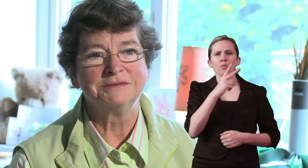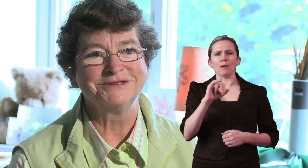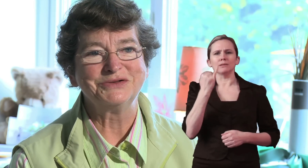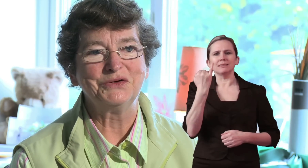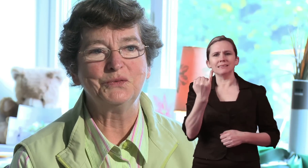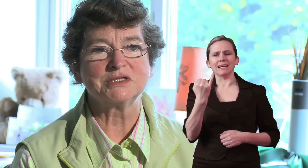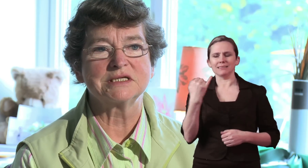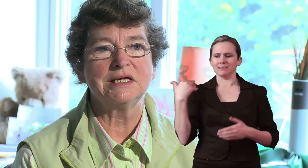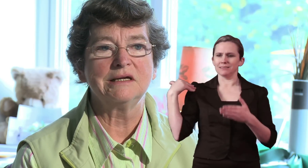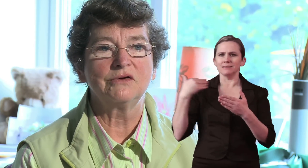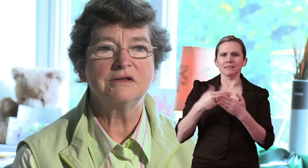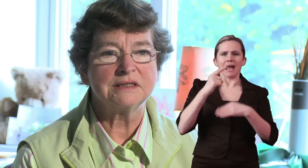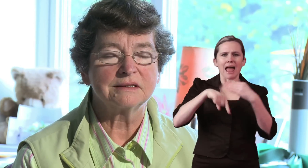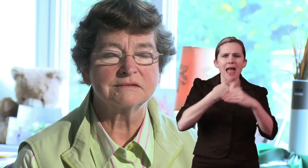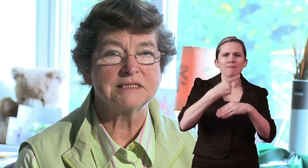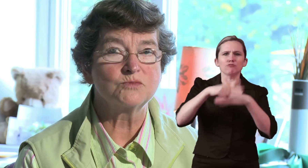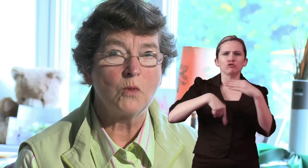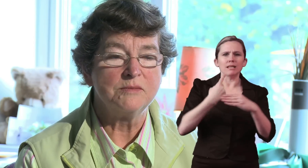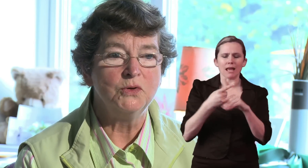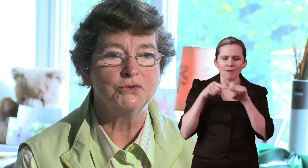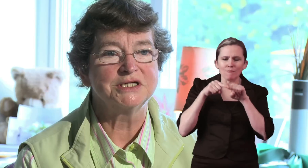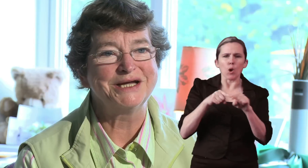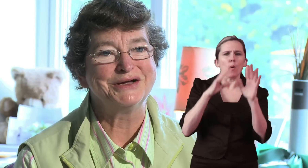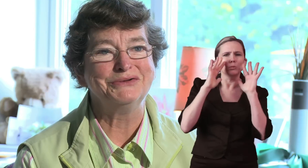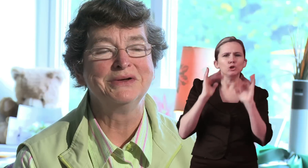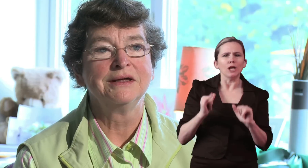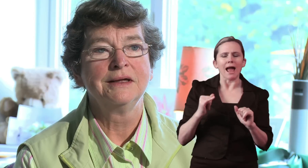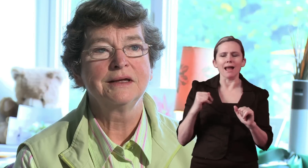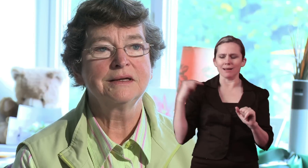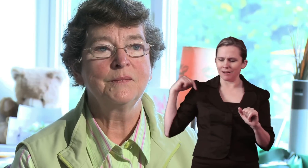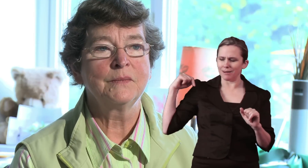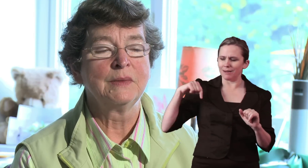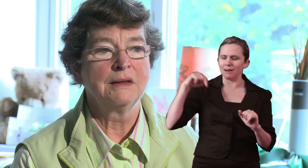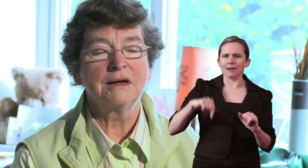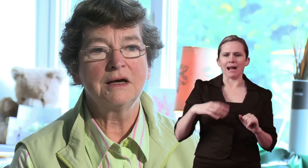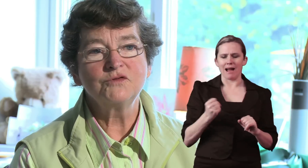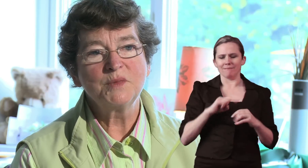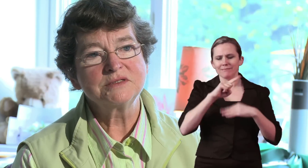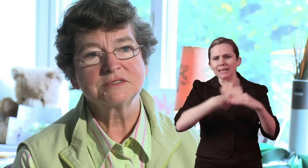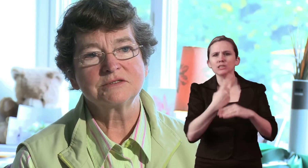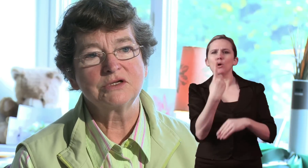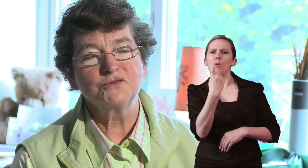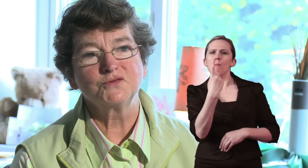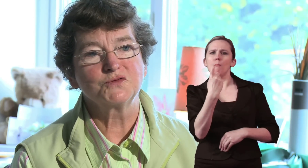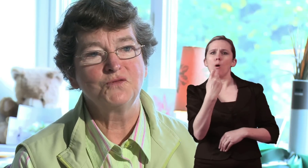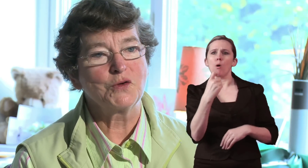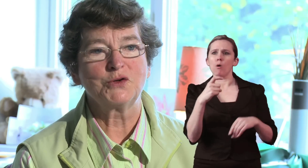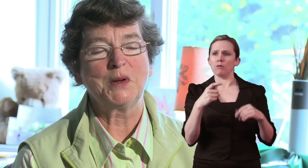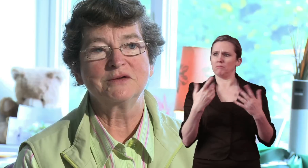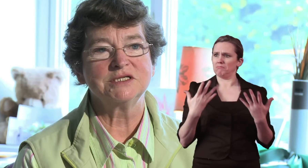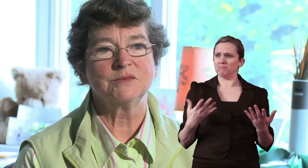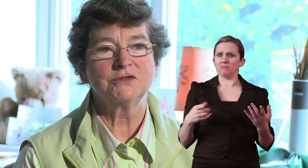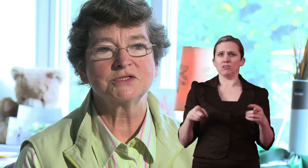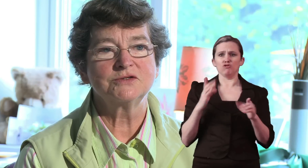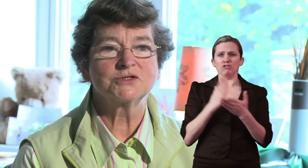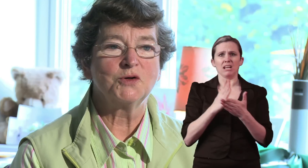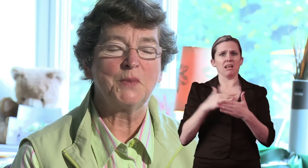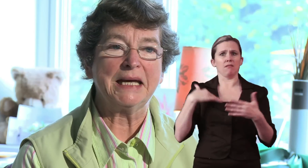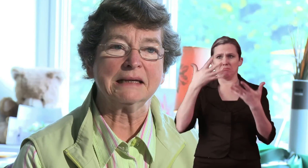once a year and I think there's one more to go I've almost you know sort of forgotten about it because I just got back